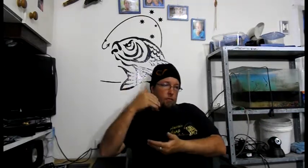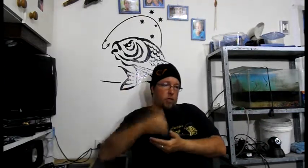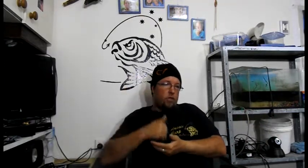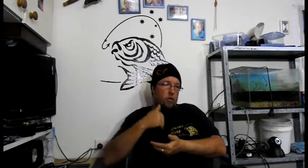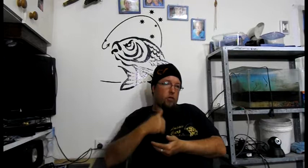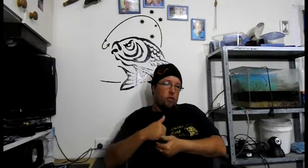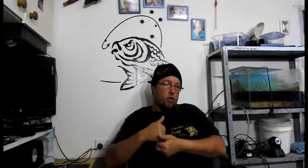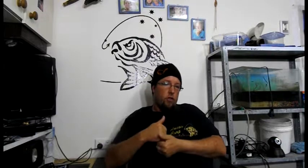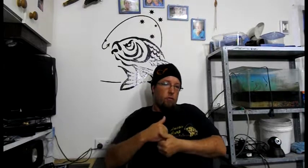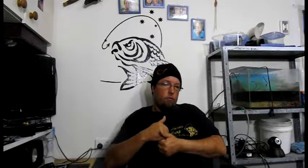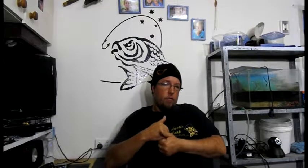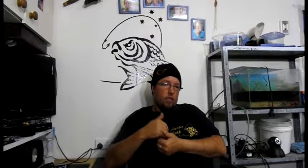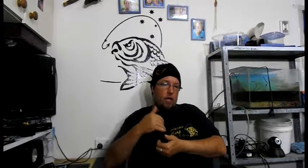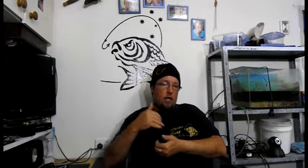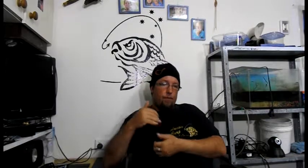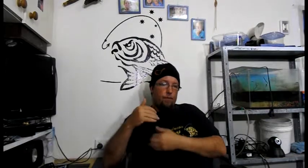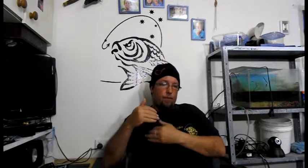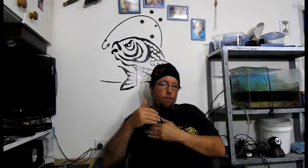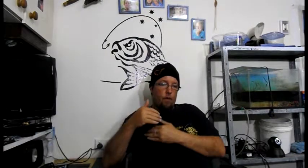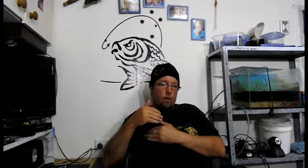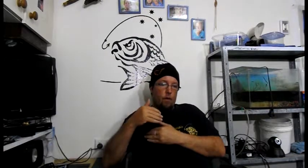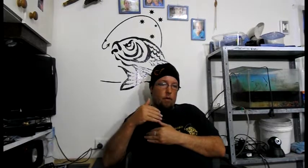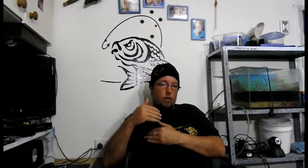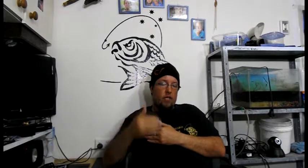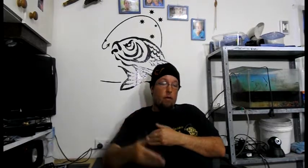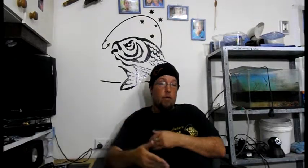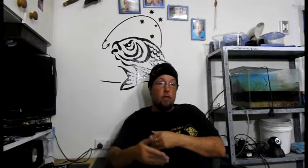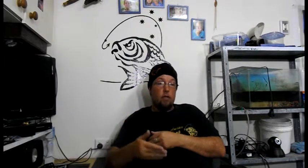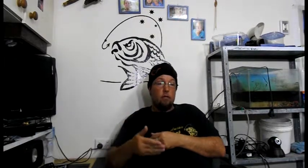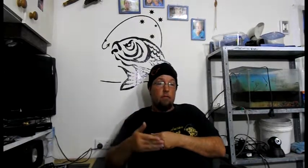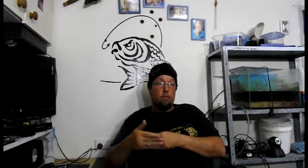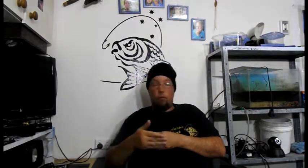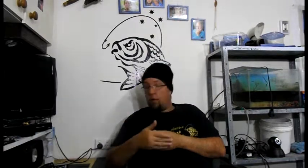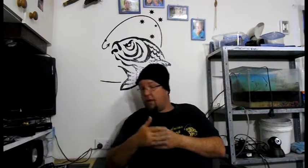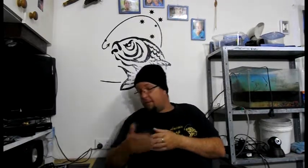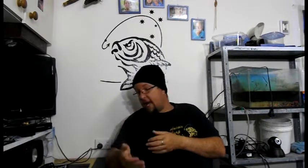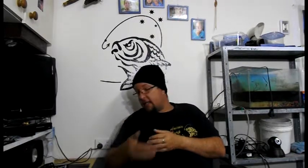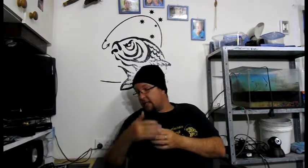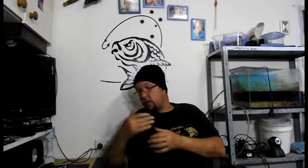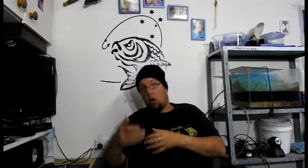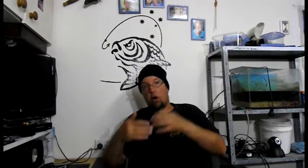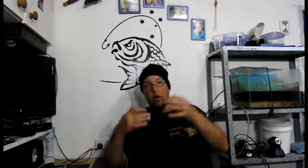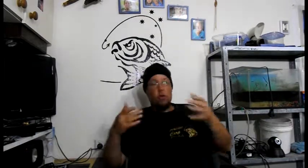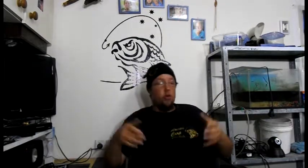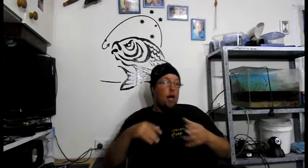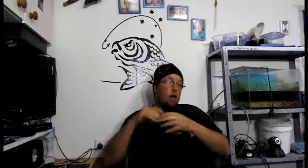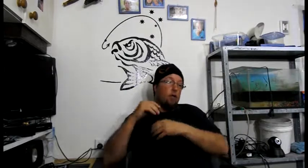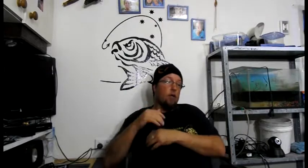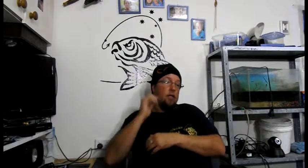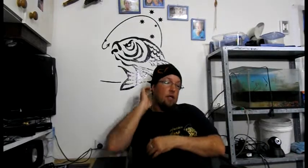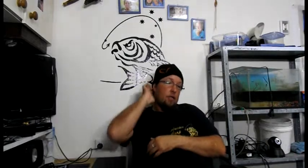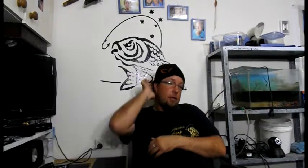Research. That I. Was. Seeing. Was showing. With bass. And cod. And trout. And all these other species.